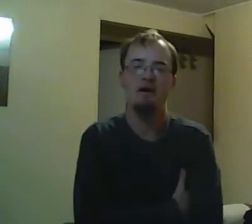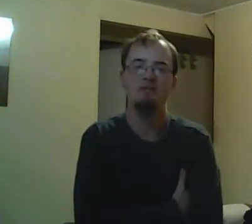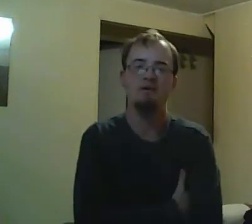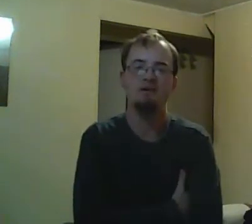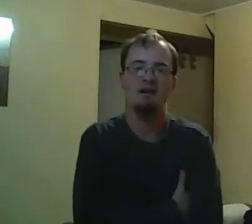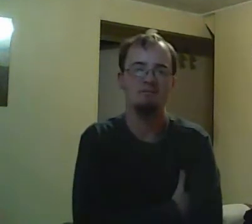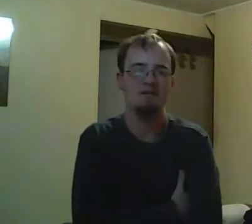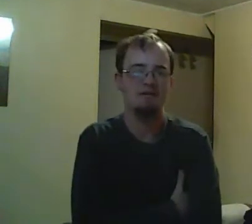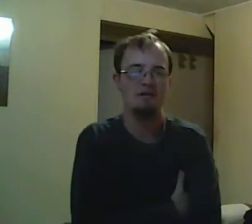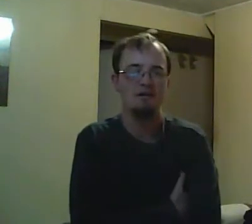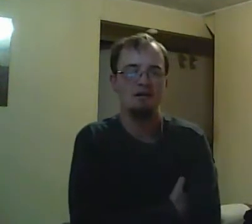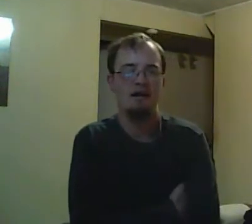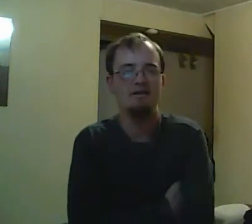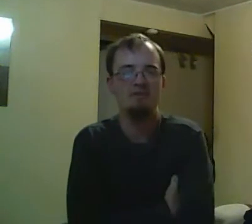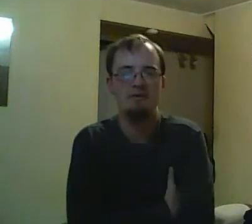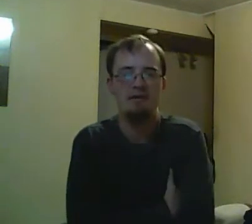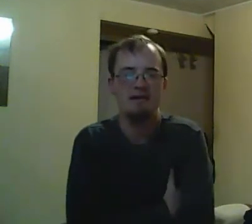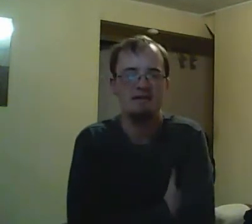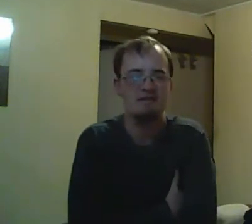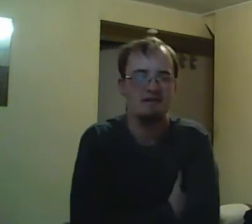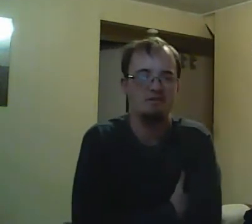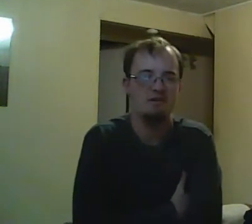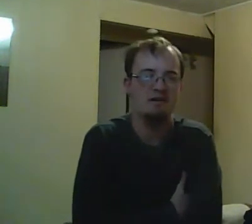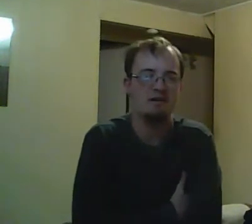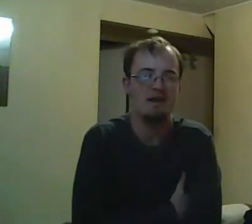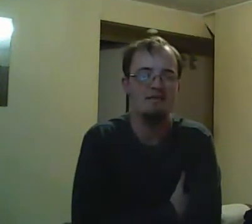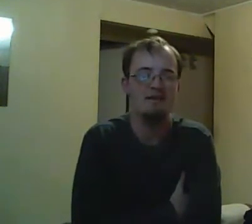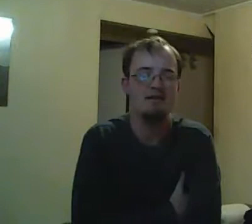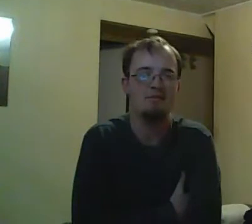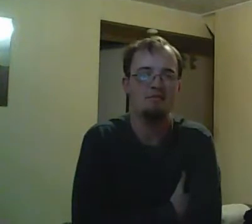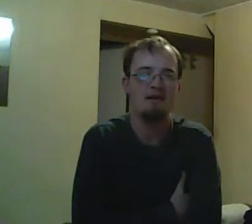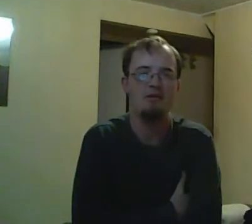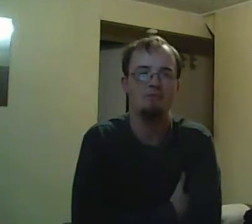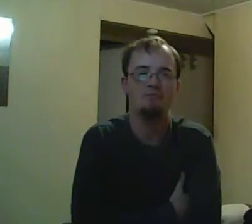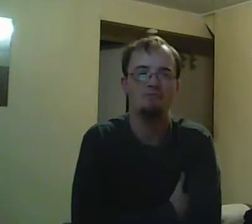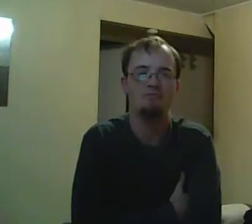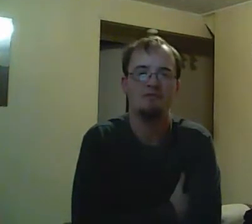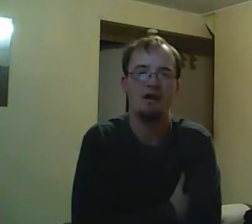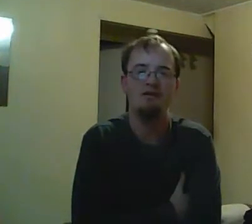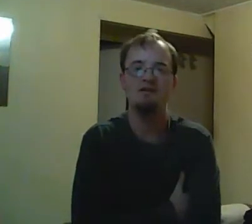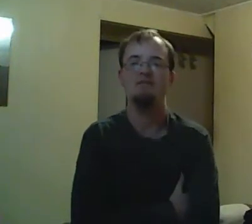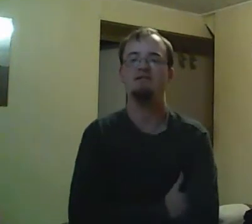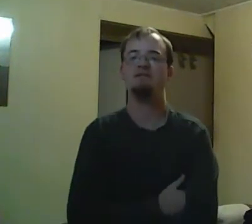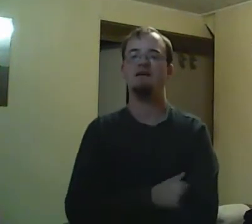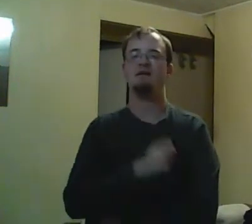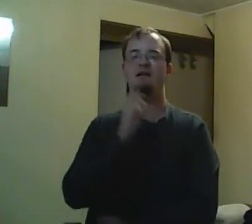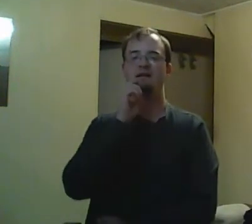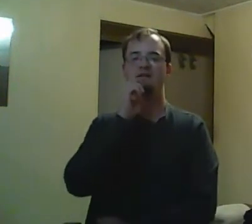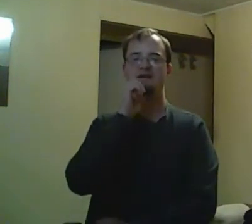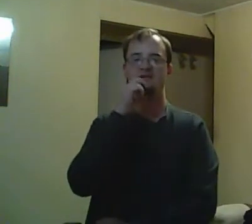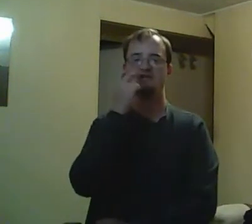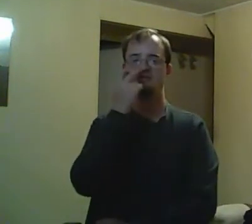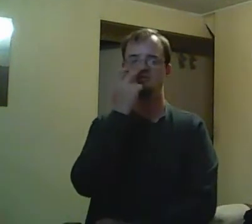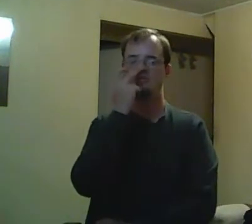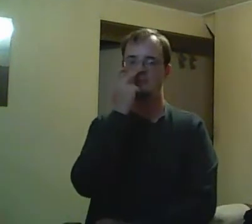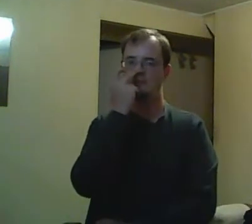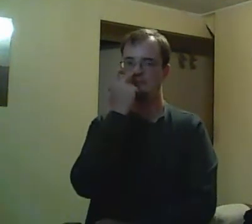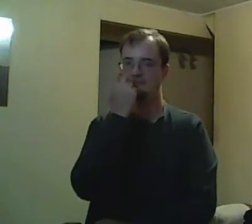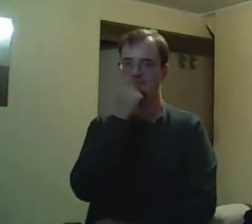was around for, like, five, ten years, tops, I think he would never get the reassignment. I think he would have been tossed. They would have just tossed him